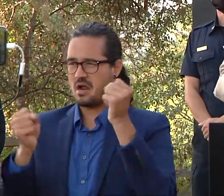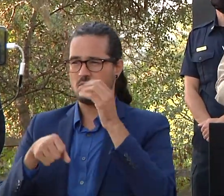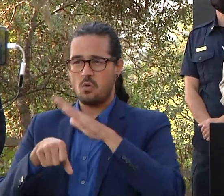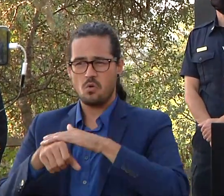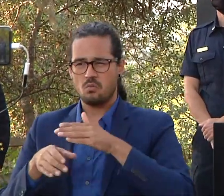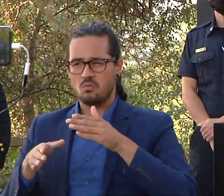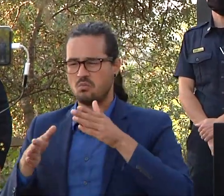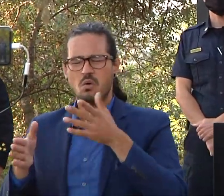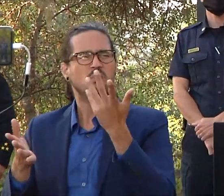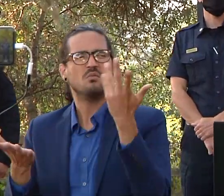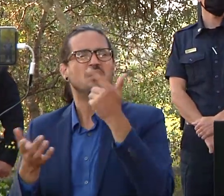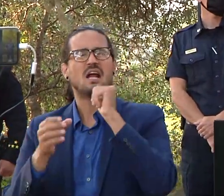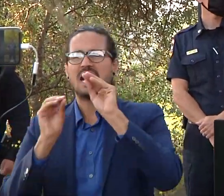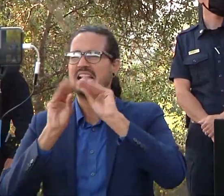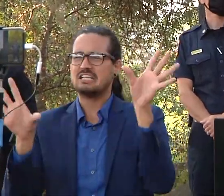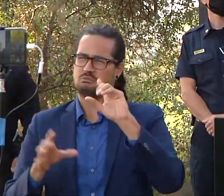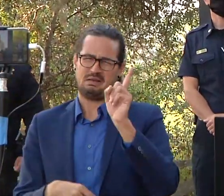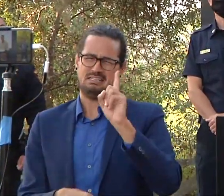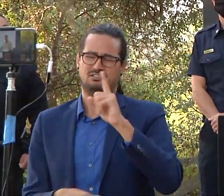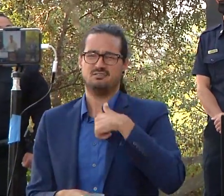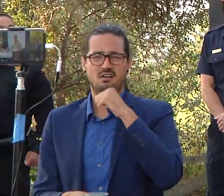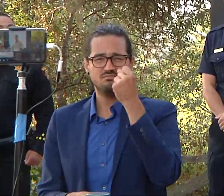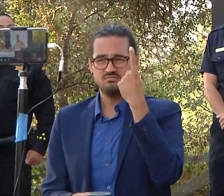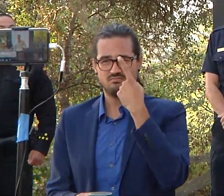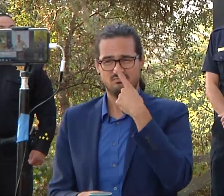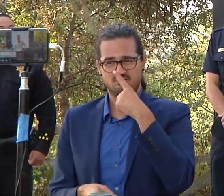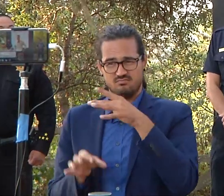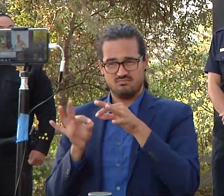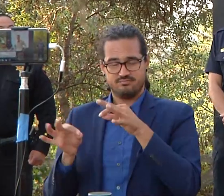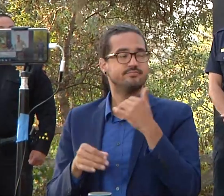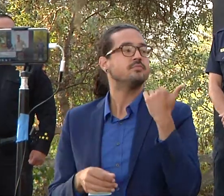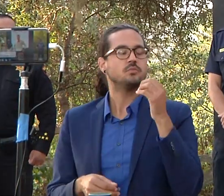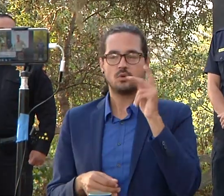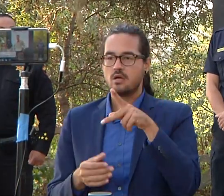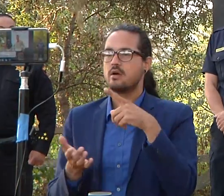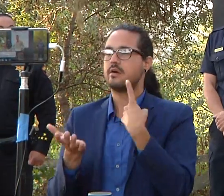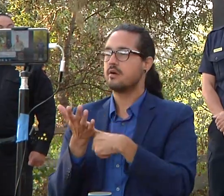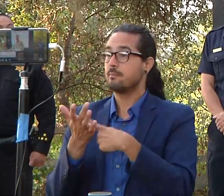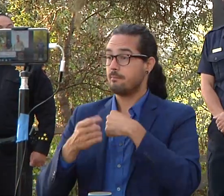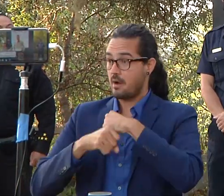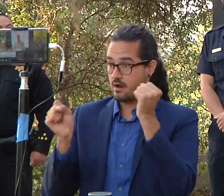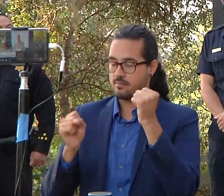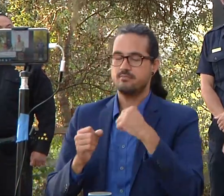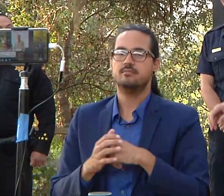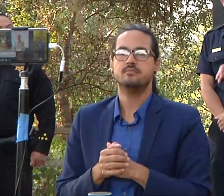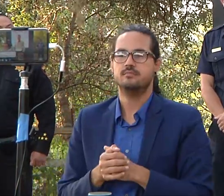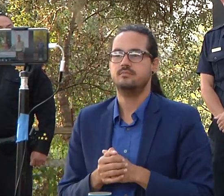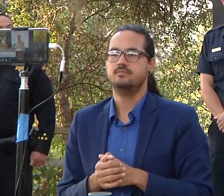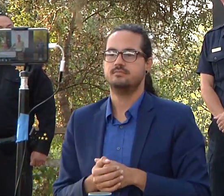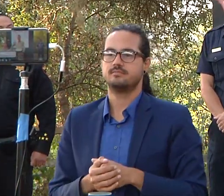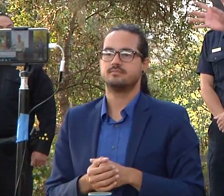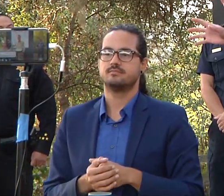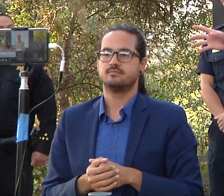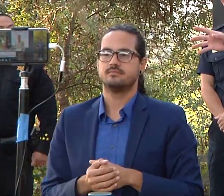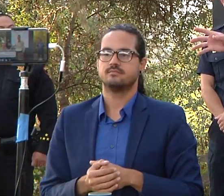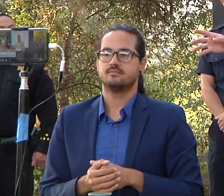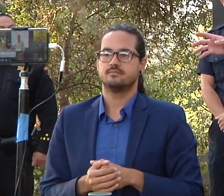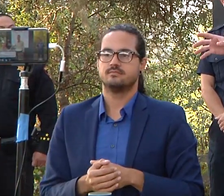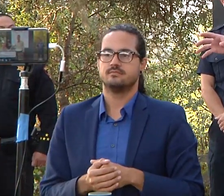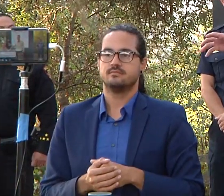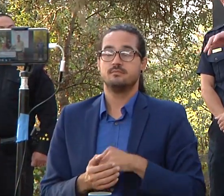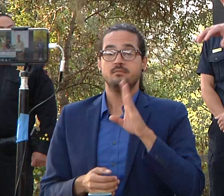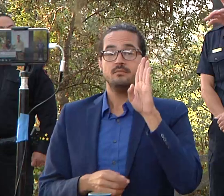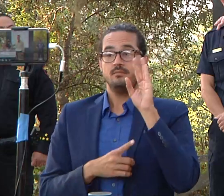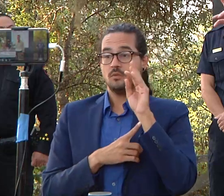yeah so the question was uh it was about the explosives that we found today so um in boulder creek this